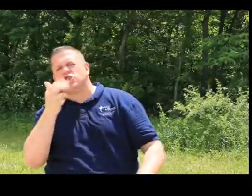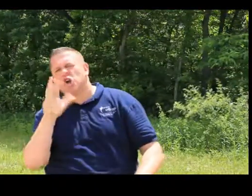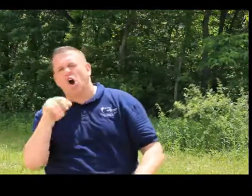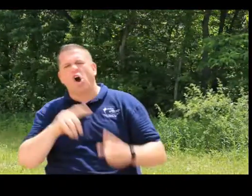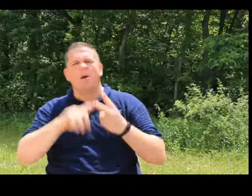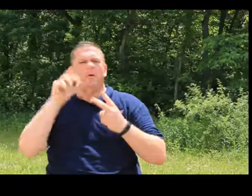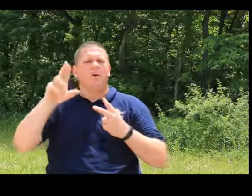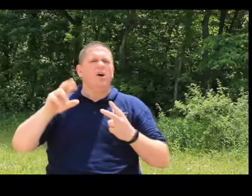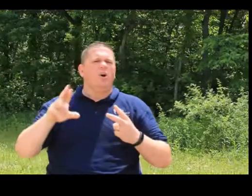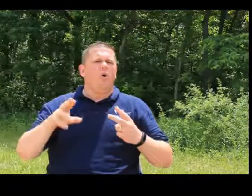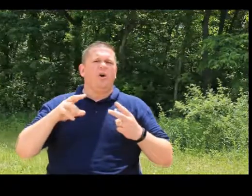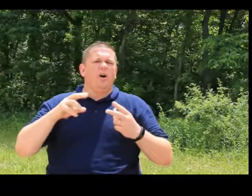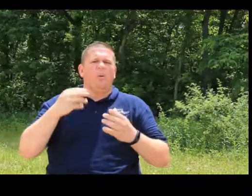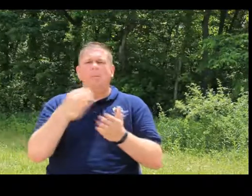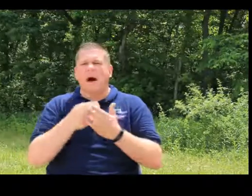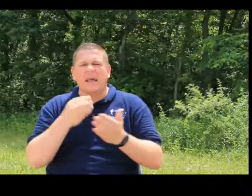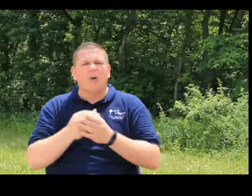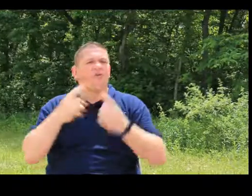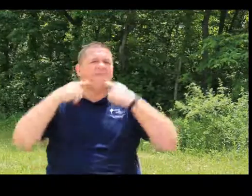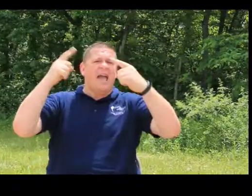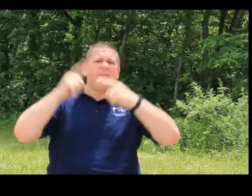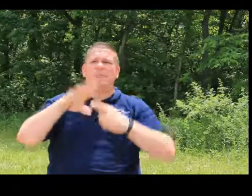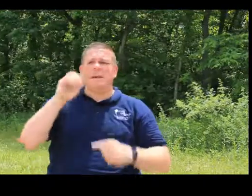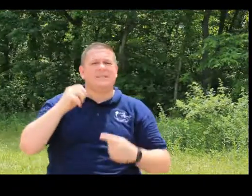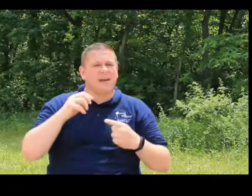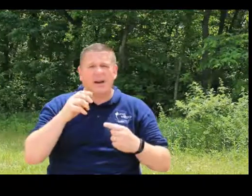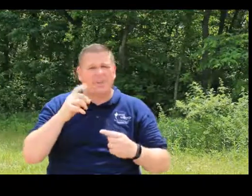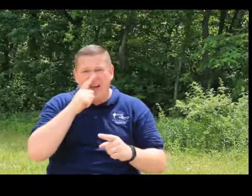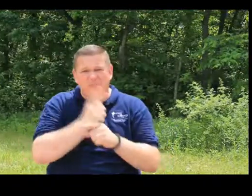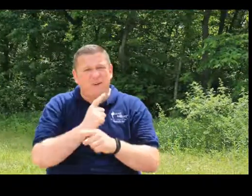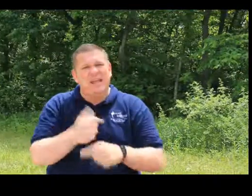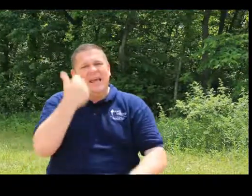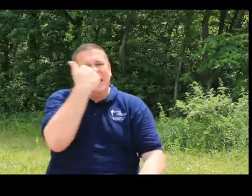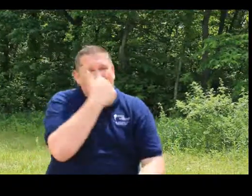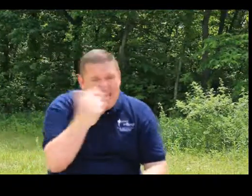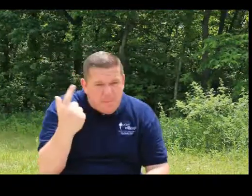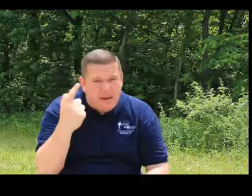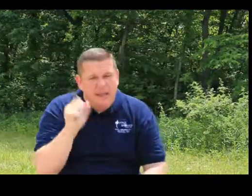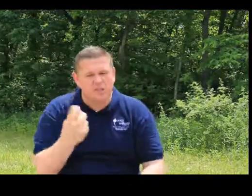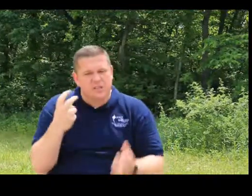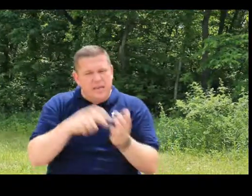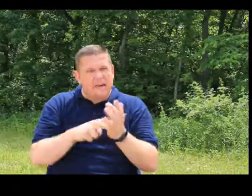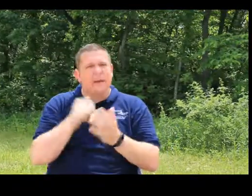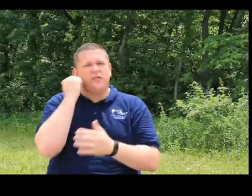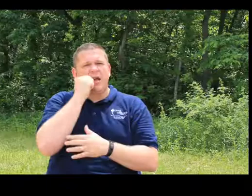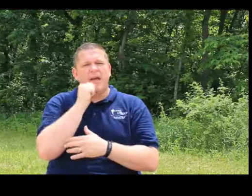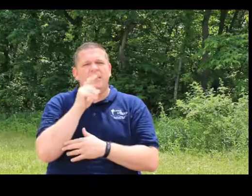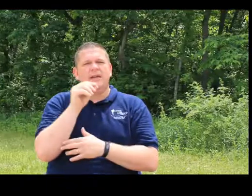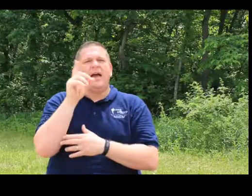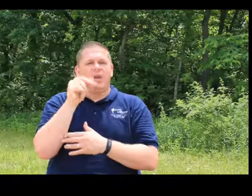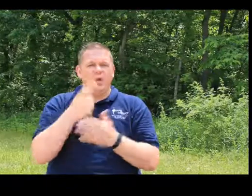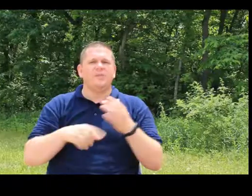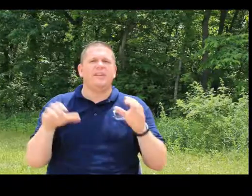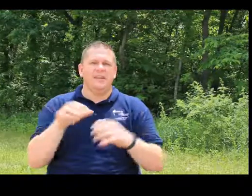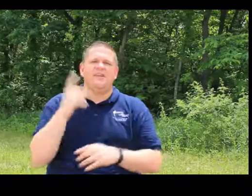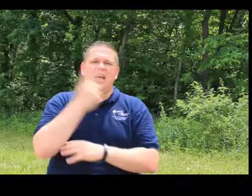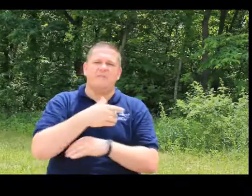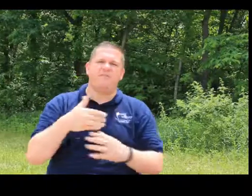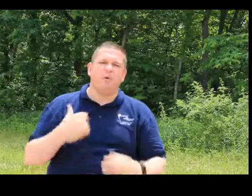charm or money or fame to be faithful. Anybody can just get up every day and do what they did the day before.